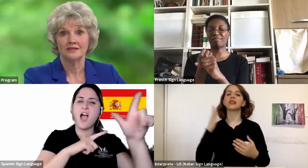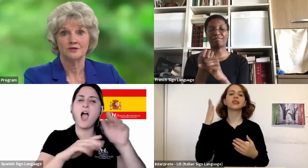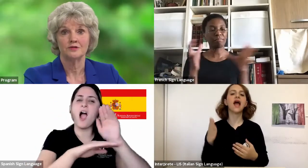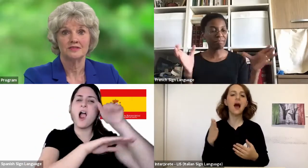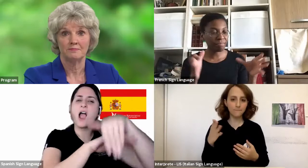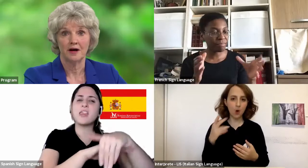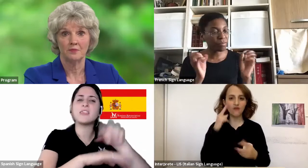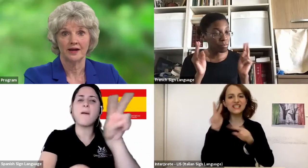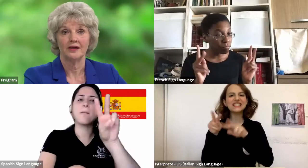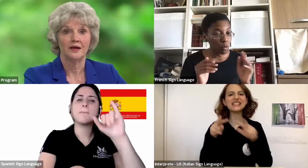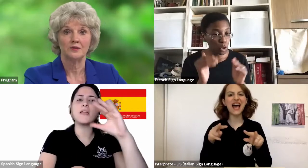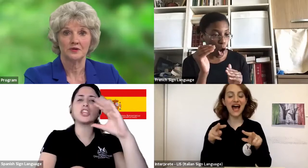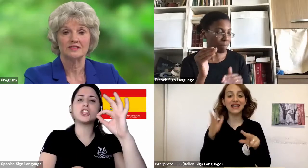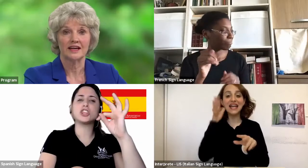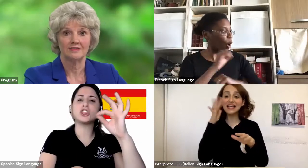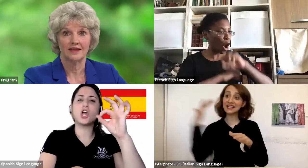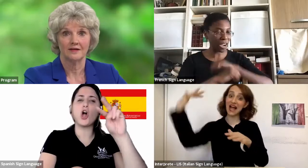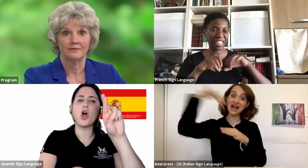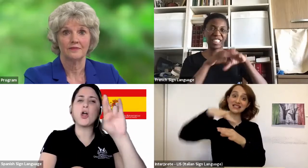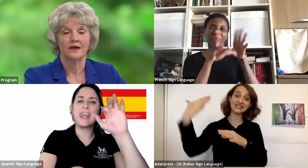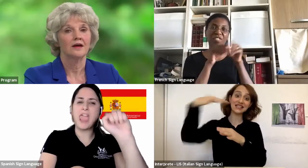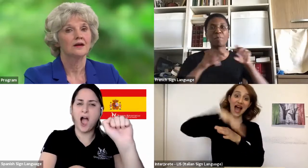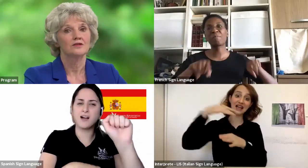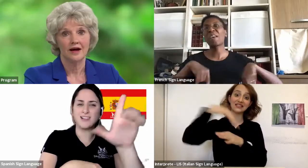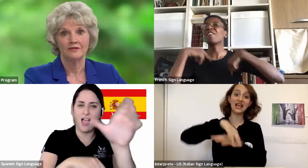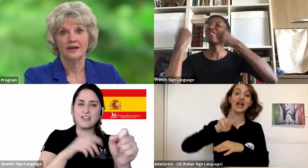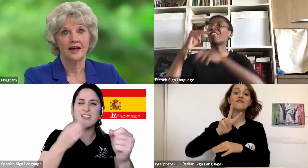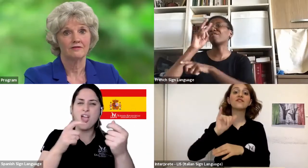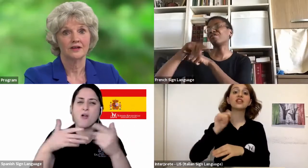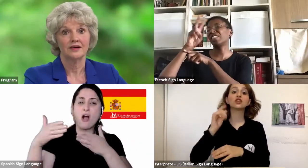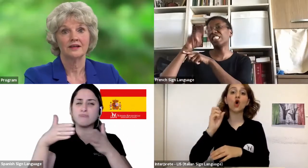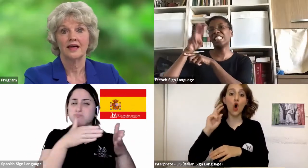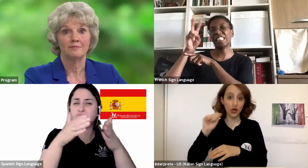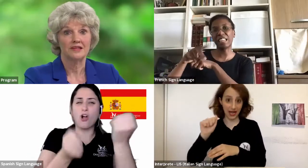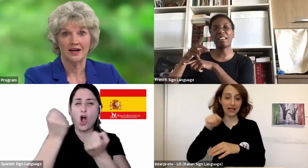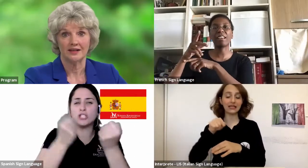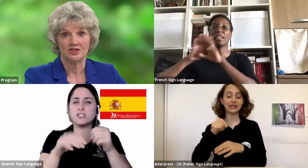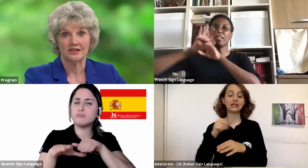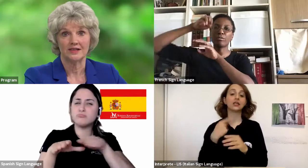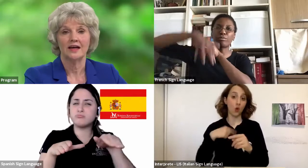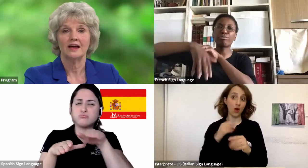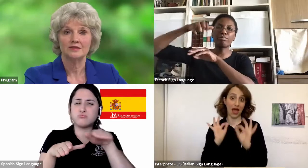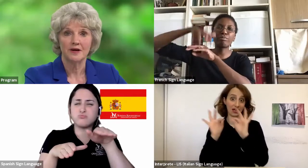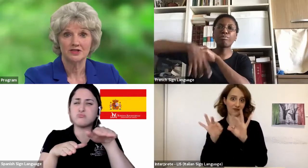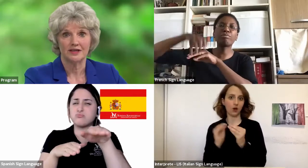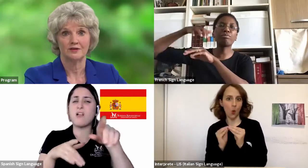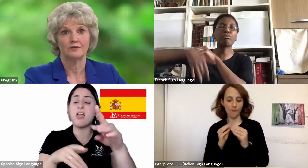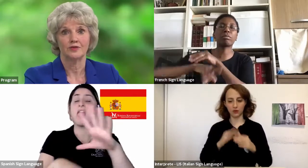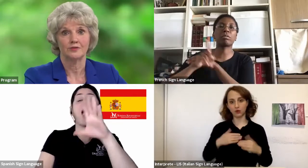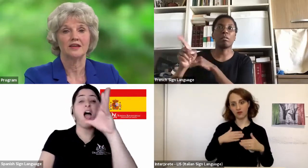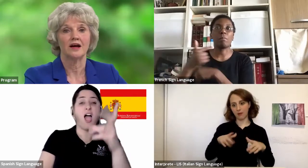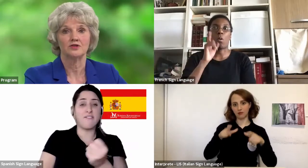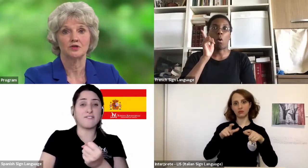and into Zimbabwe in order to get there. Travel in Africa can be challenging, especially